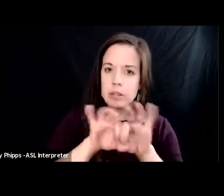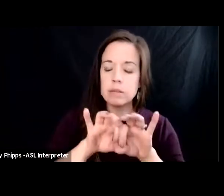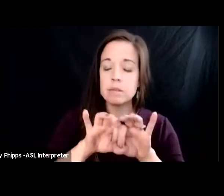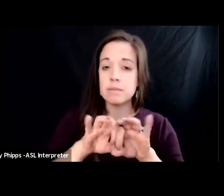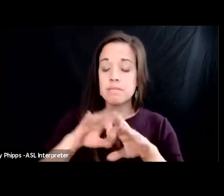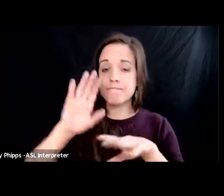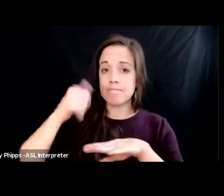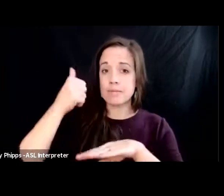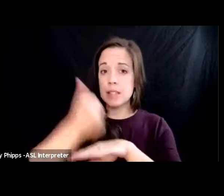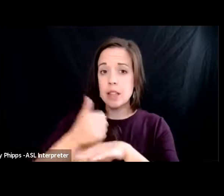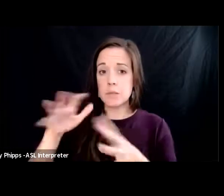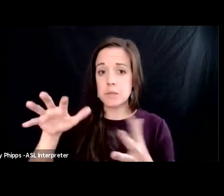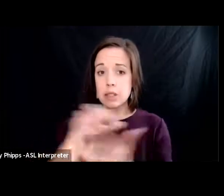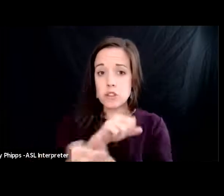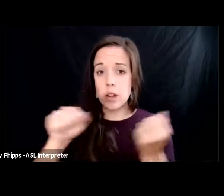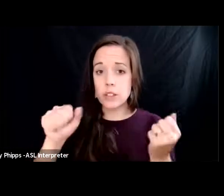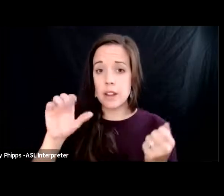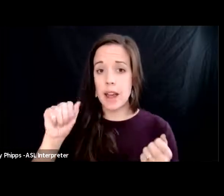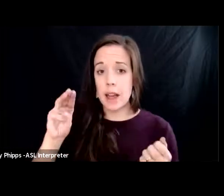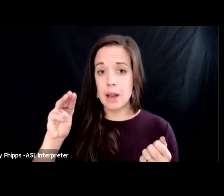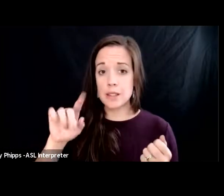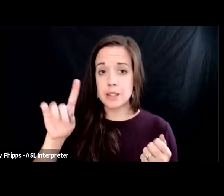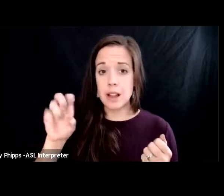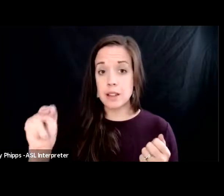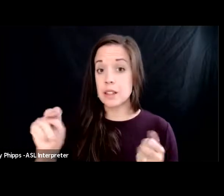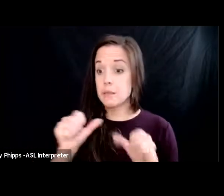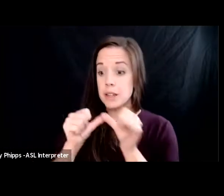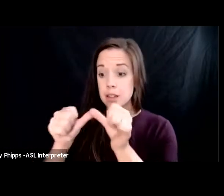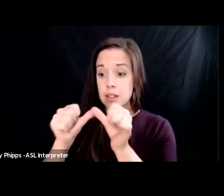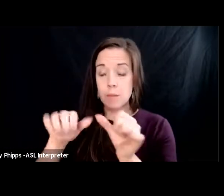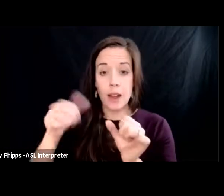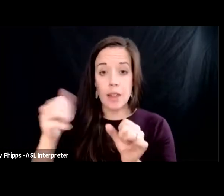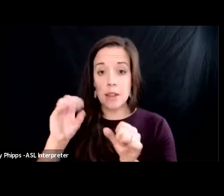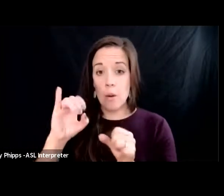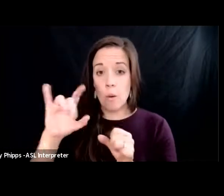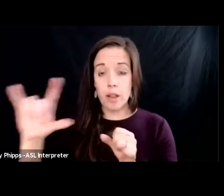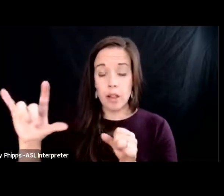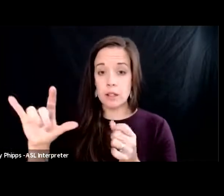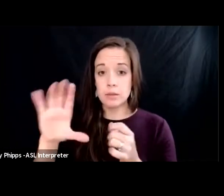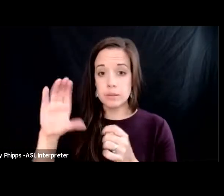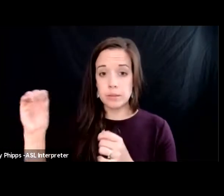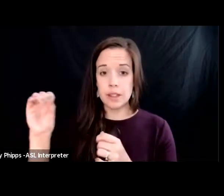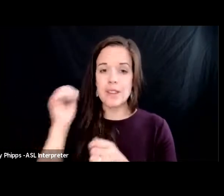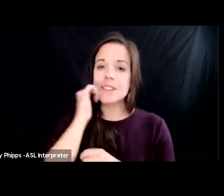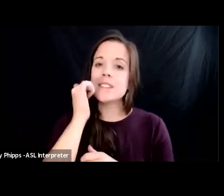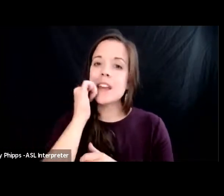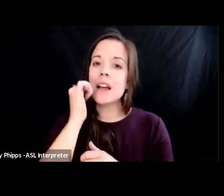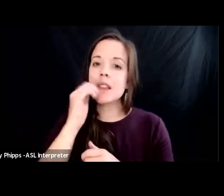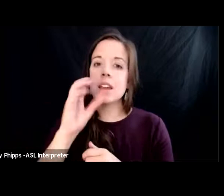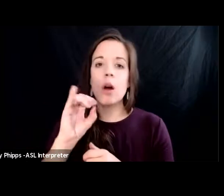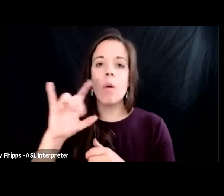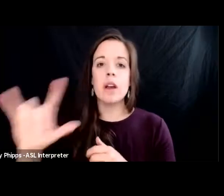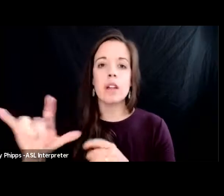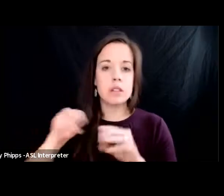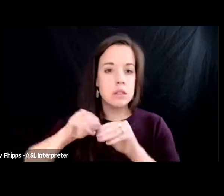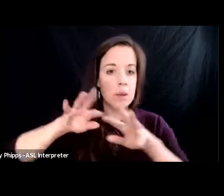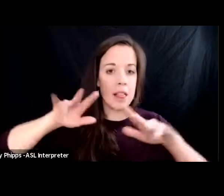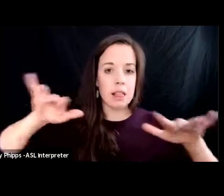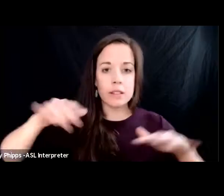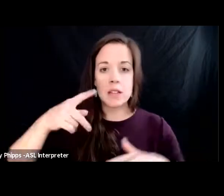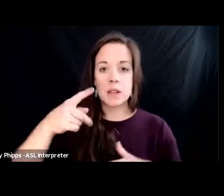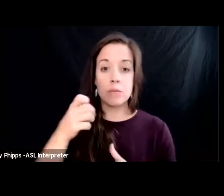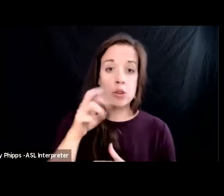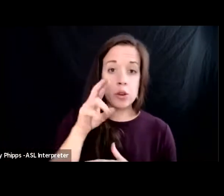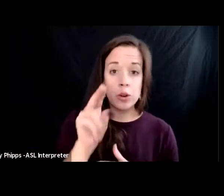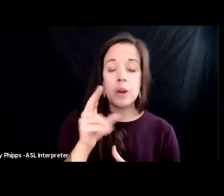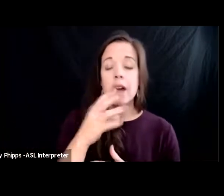in the amazon which has been continued by many other oil companies there are daily oil spills in ecuador and peru that are affecting indigenous communities